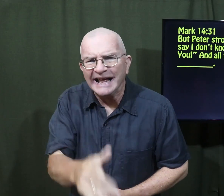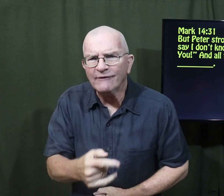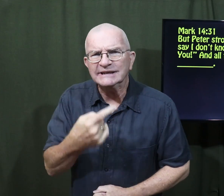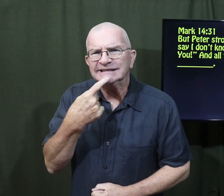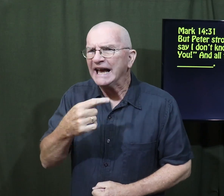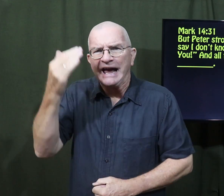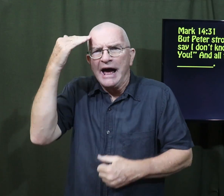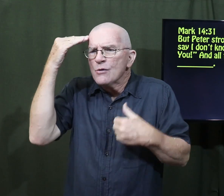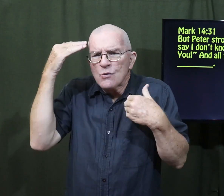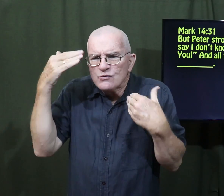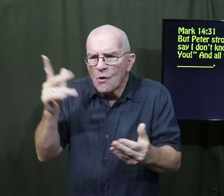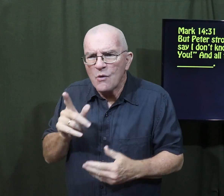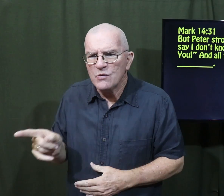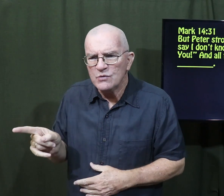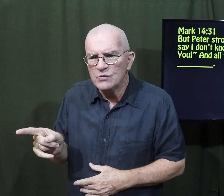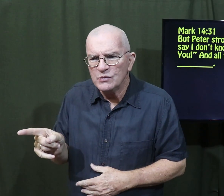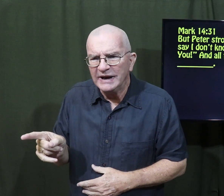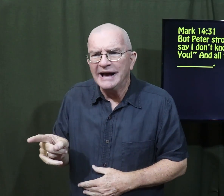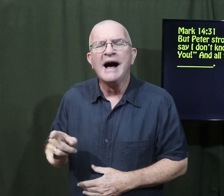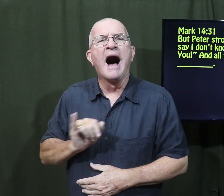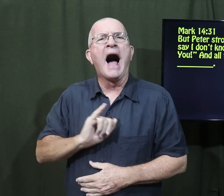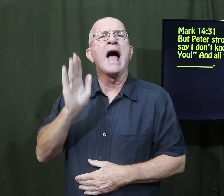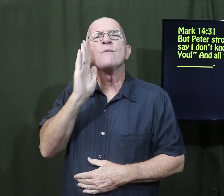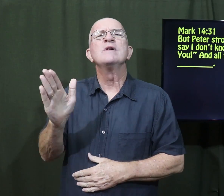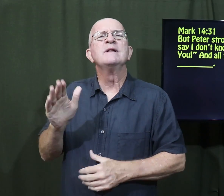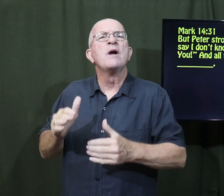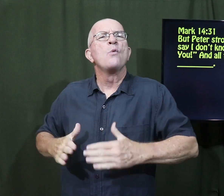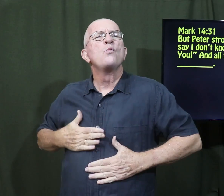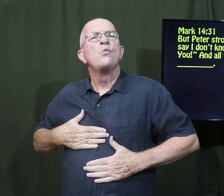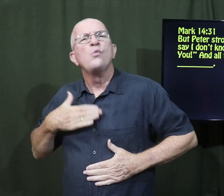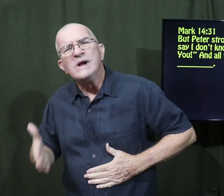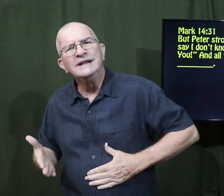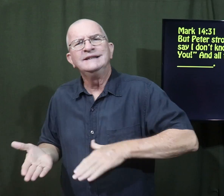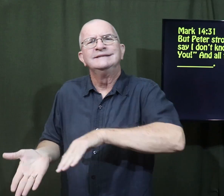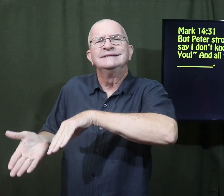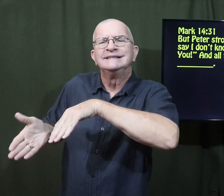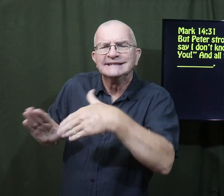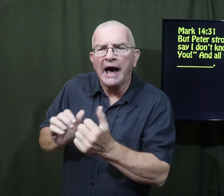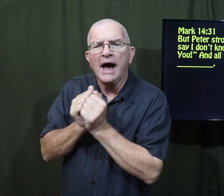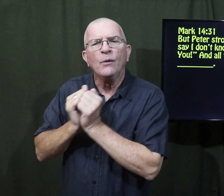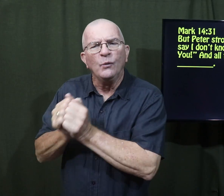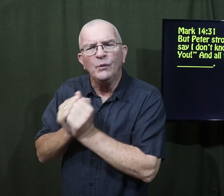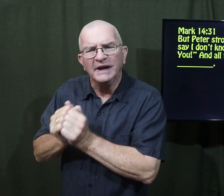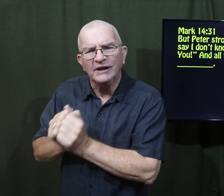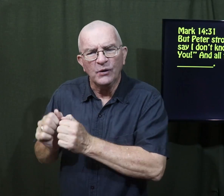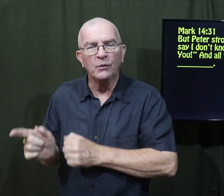I will never say I don't know you. I will even die with you.